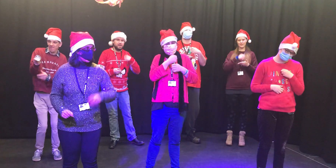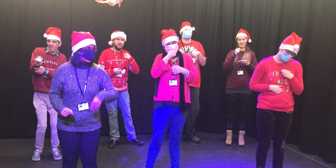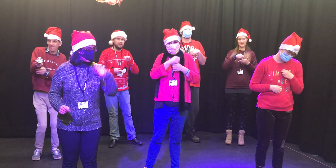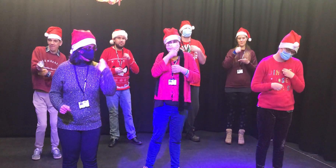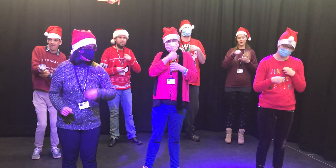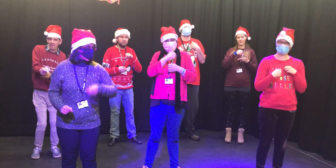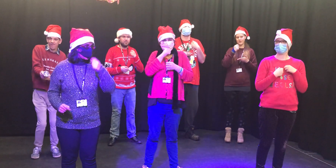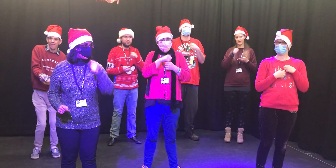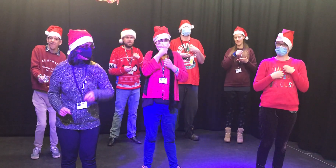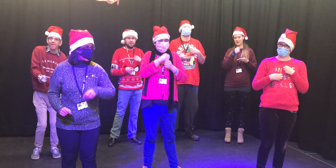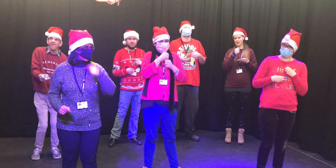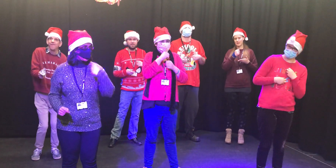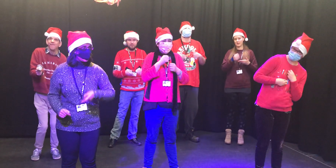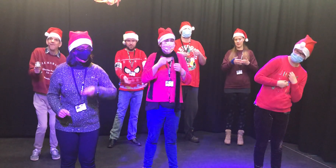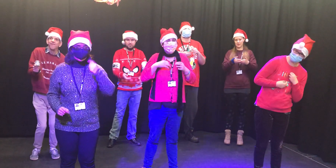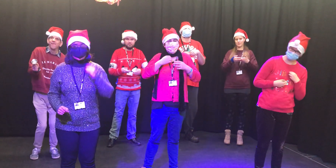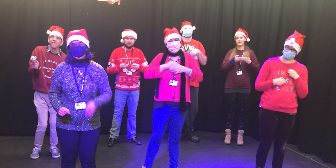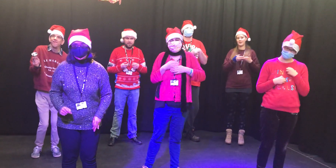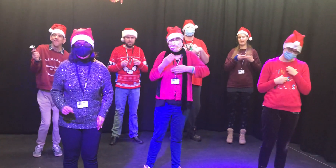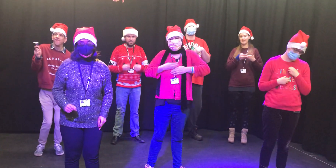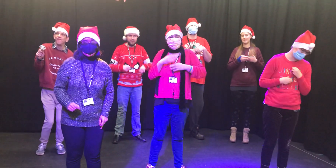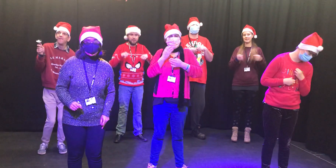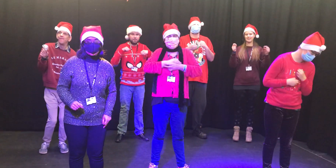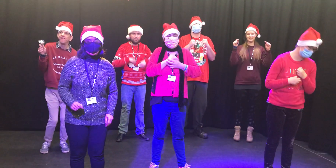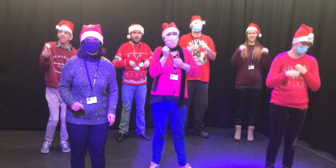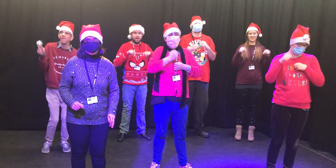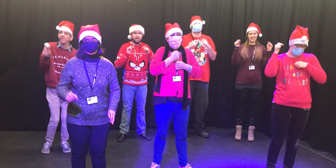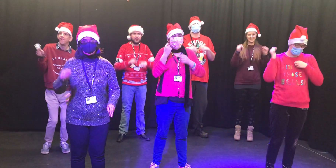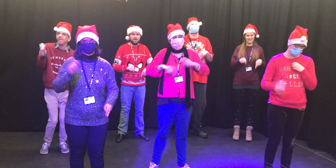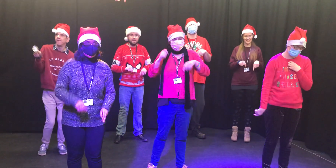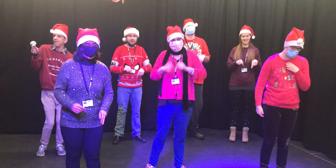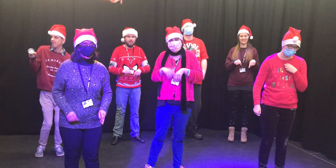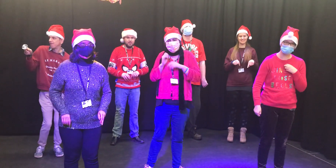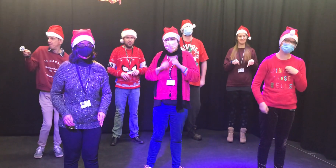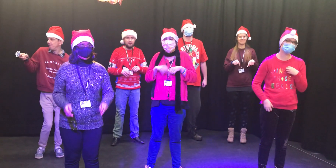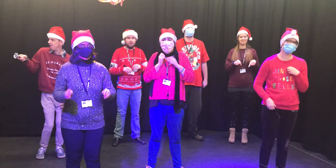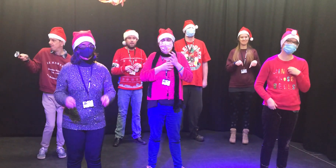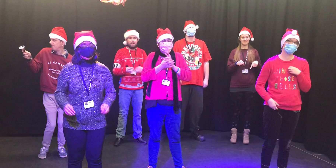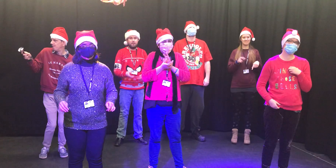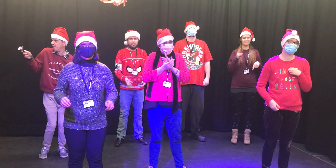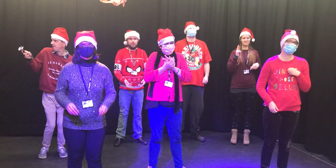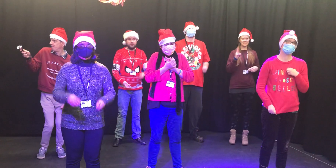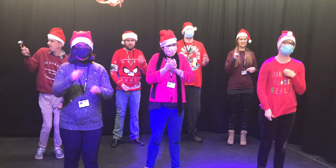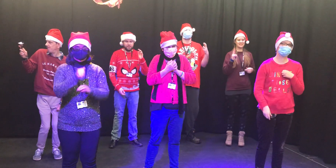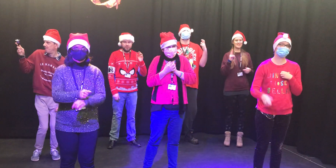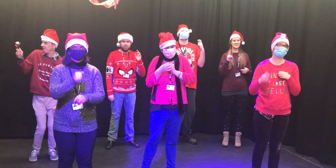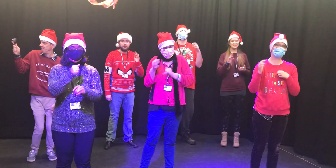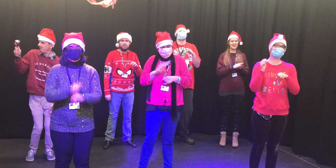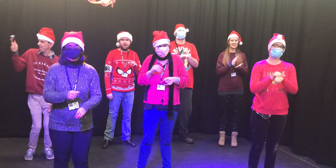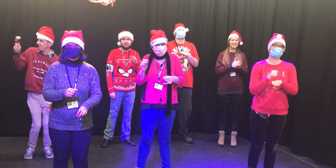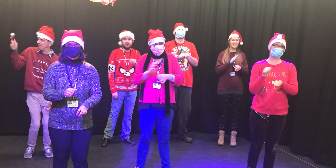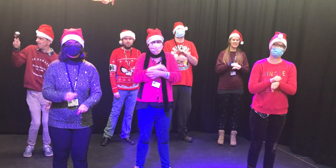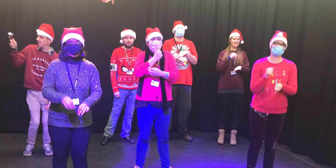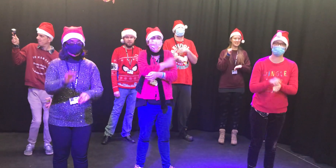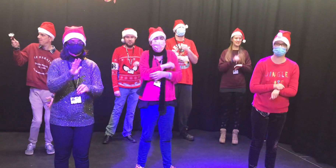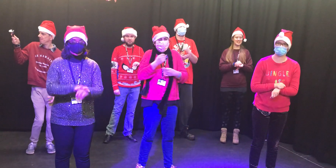figgy pudding. And bring it right here. We wish you a Merry Christmas.